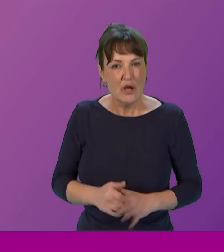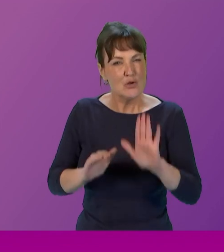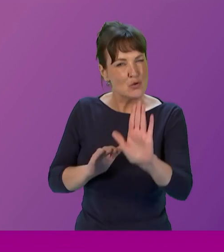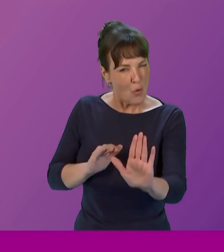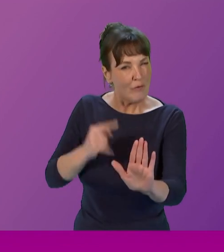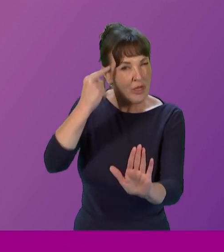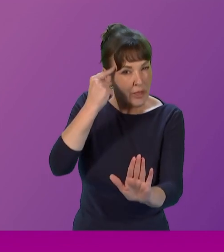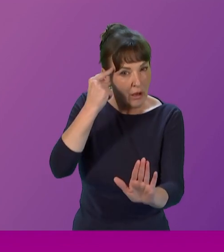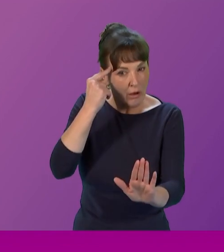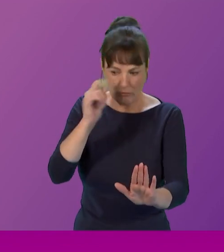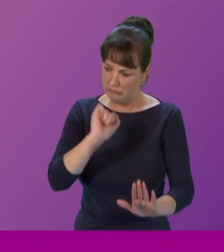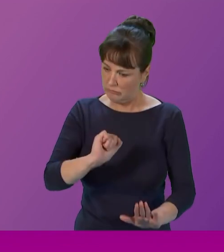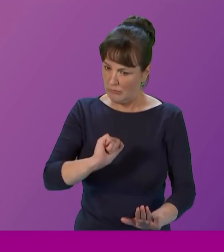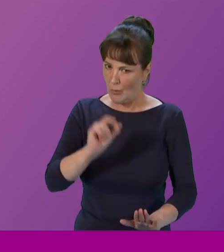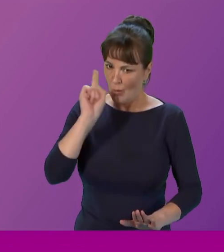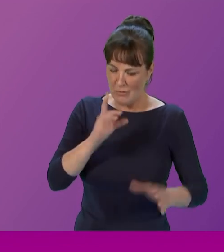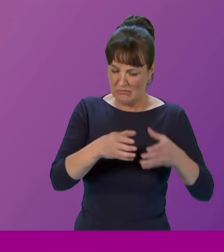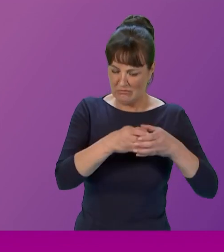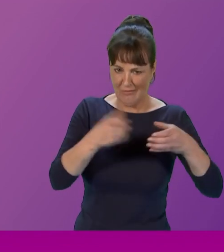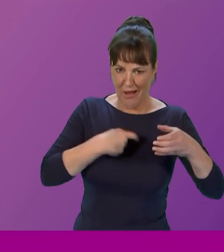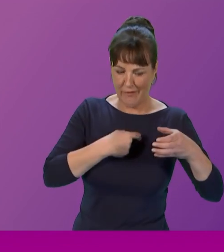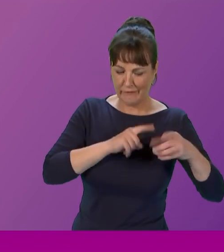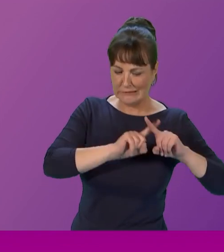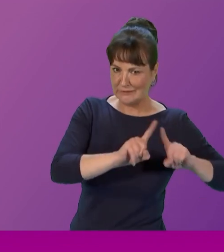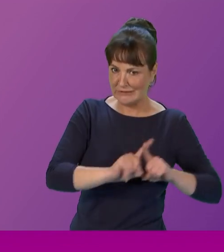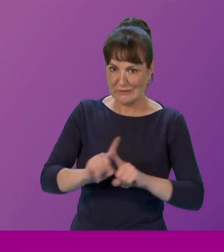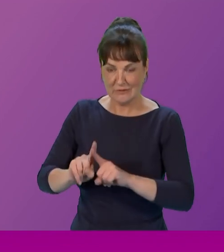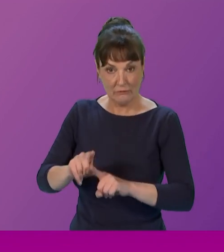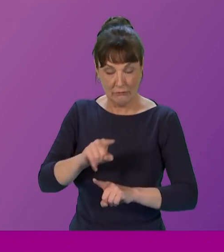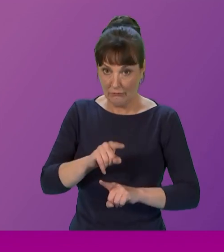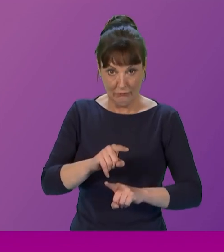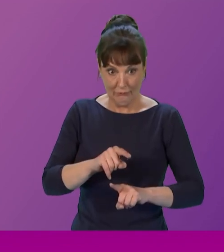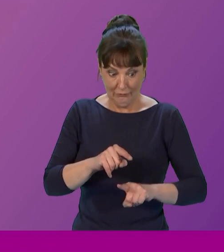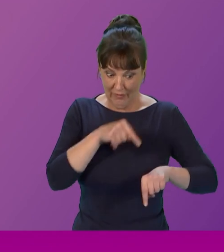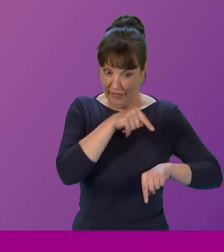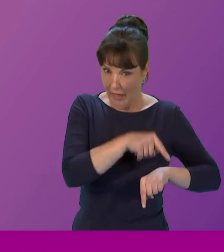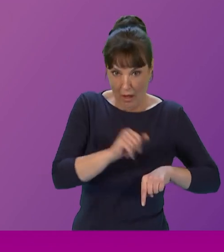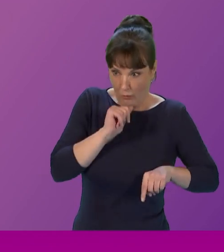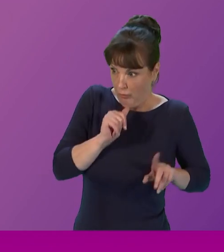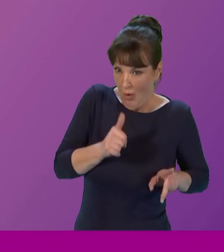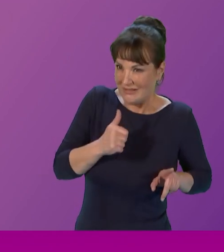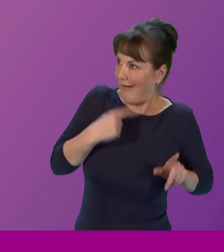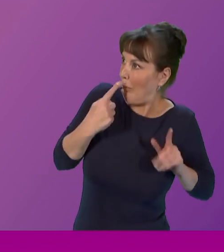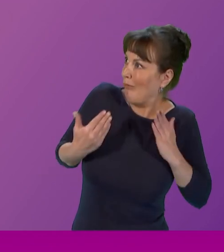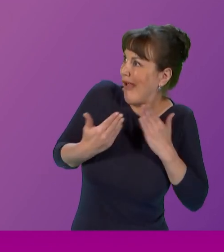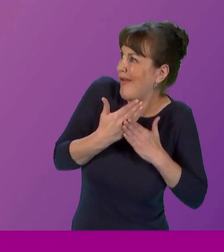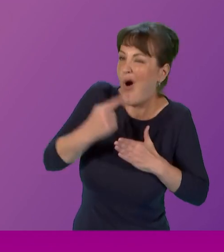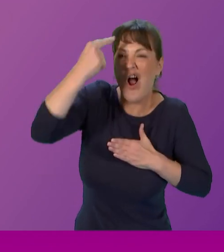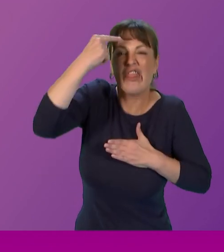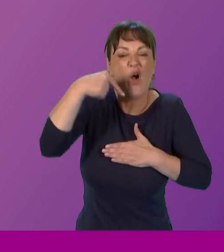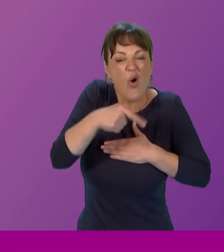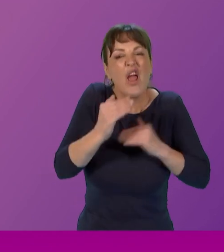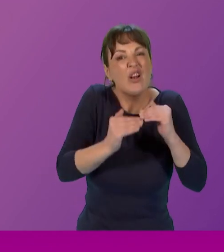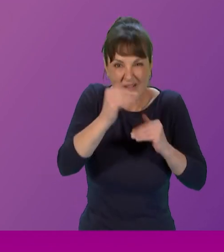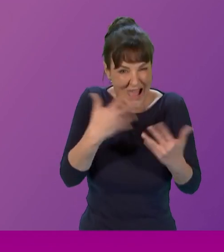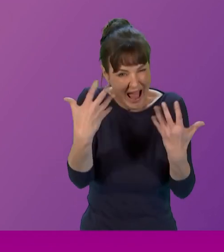of intersectionality an altogether new phenomenon nor was it limited to the global north